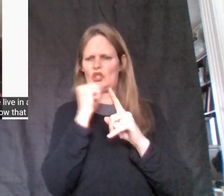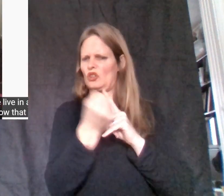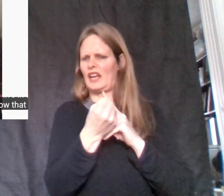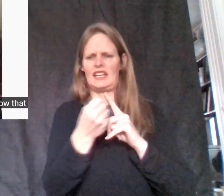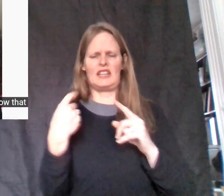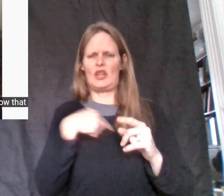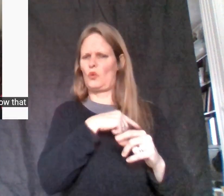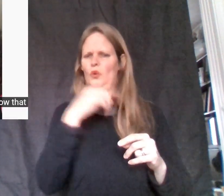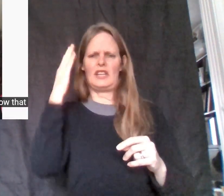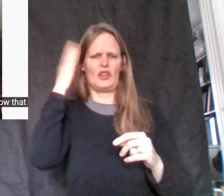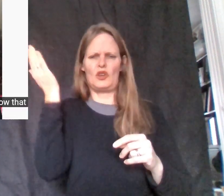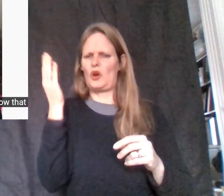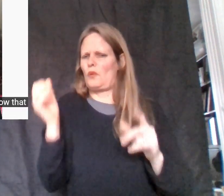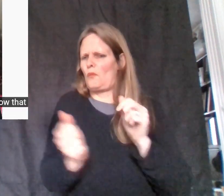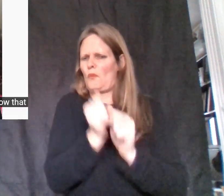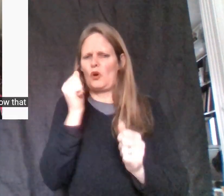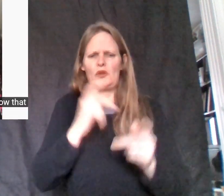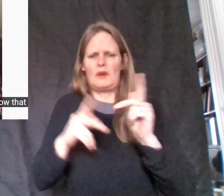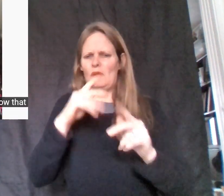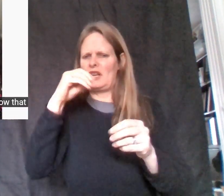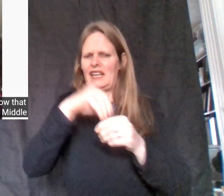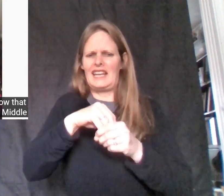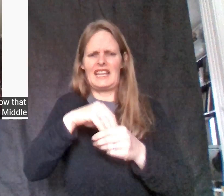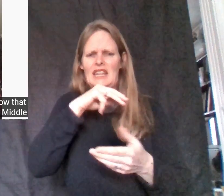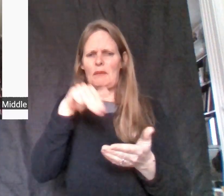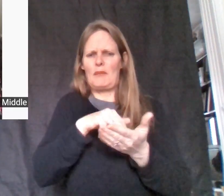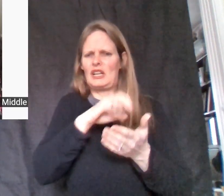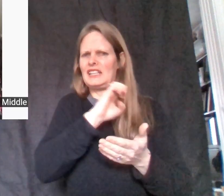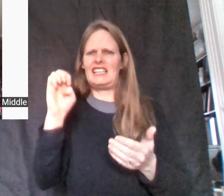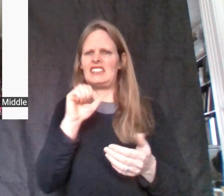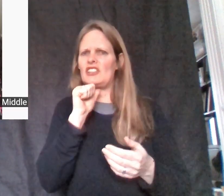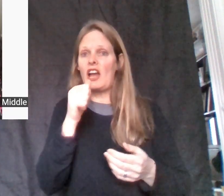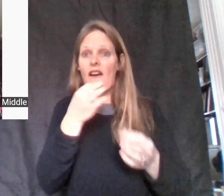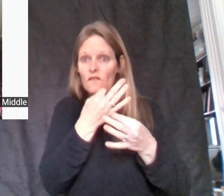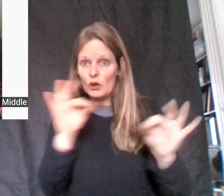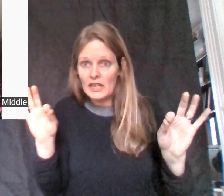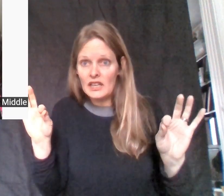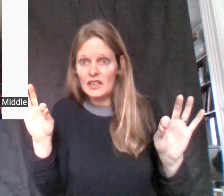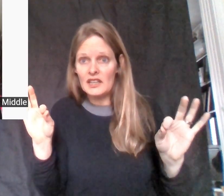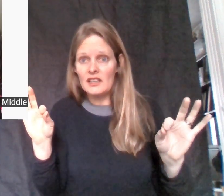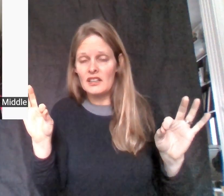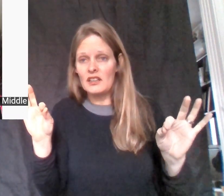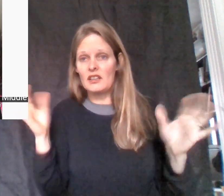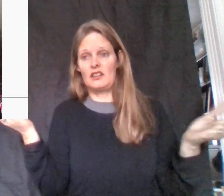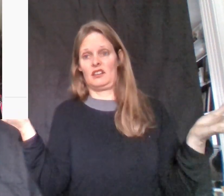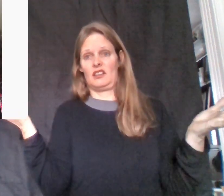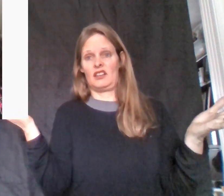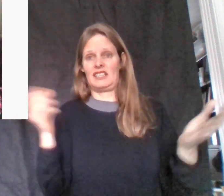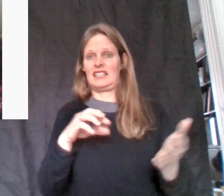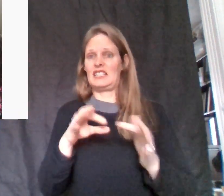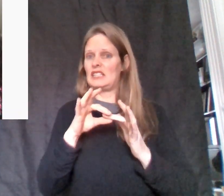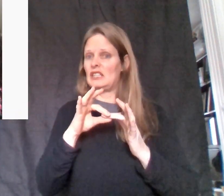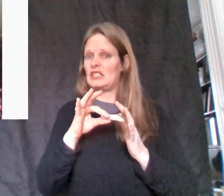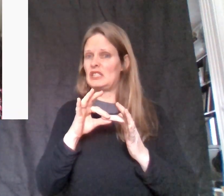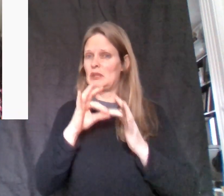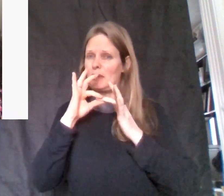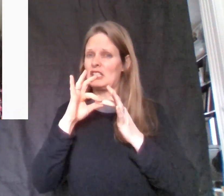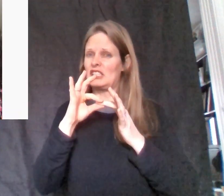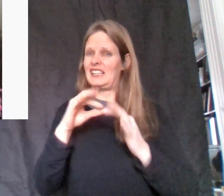most people in, you know, in the Middle East are not free? Specifically in Iran, it's an